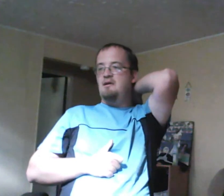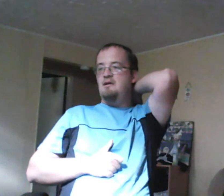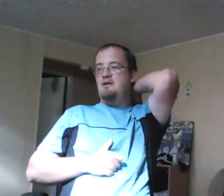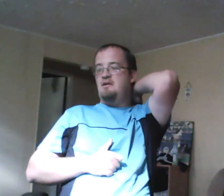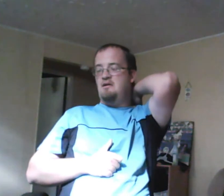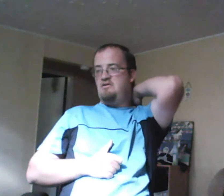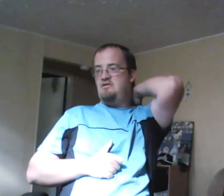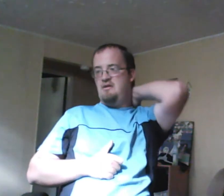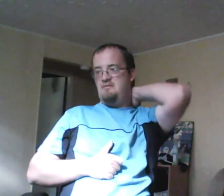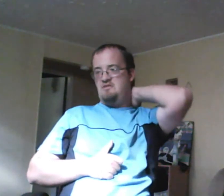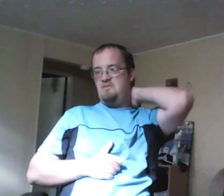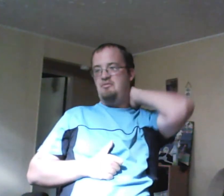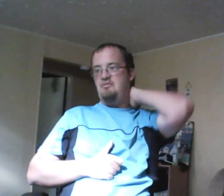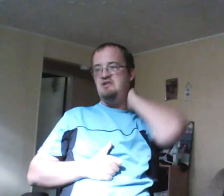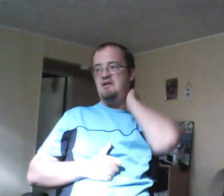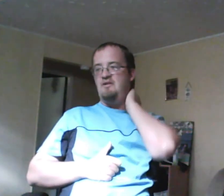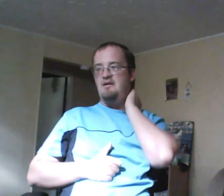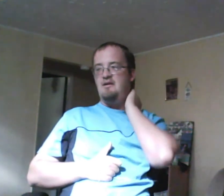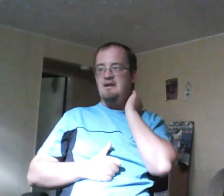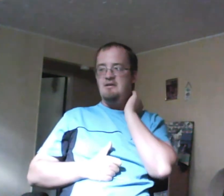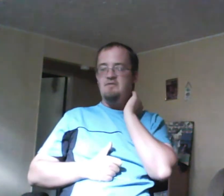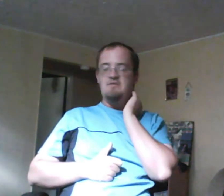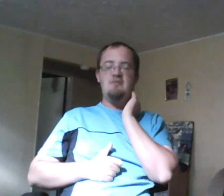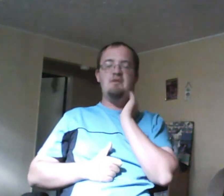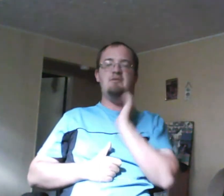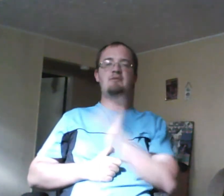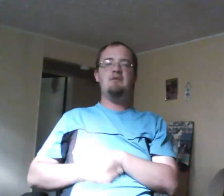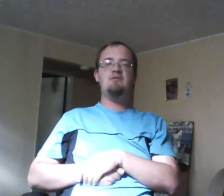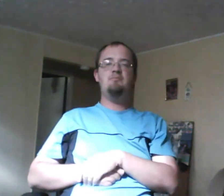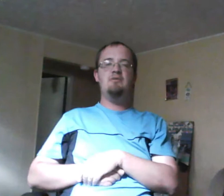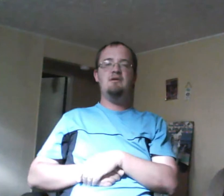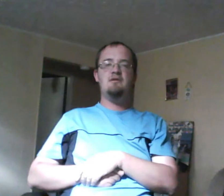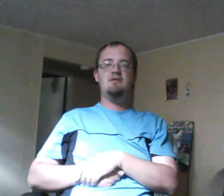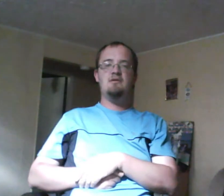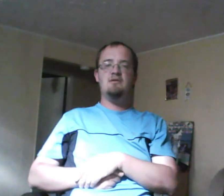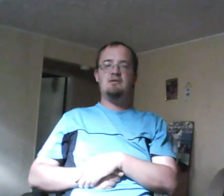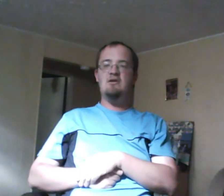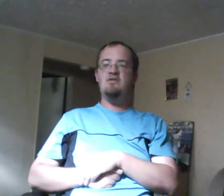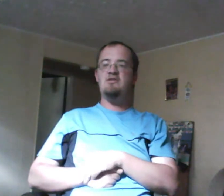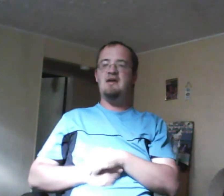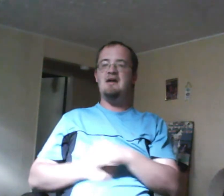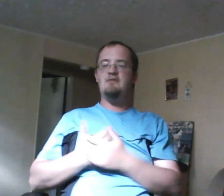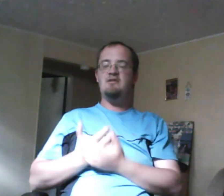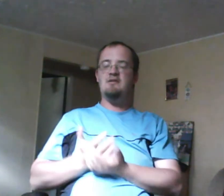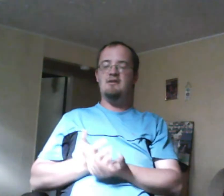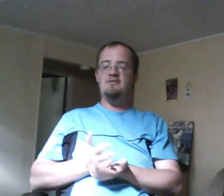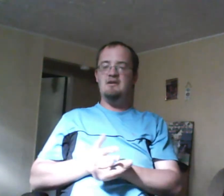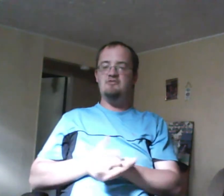You know, Zoe just being pushy and all that. Okay, uniforms is one thing, but, like, to put girls at risk of being in trouble